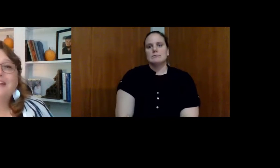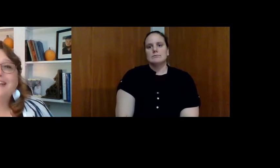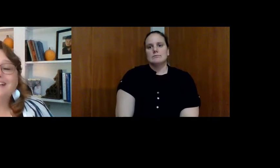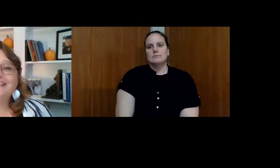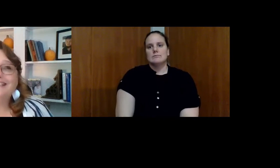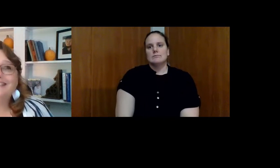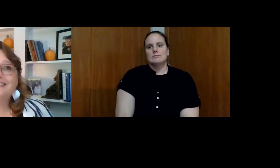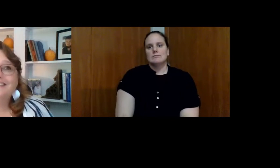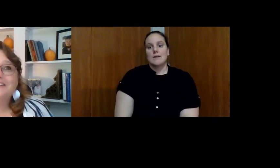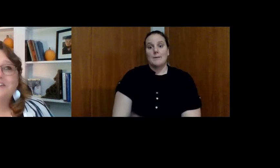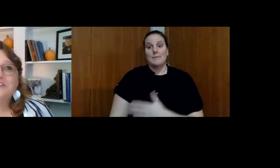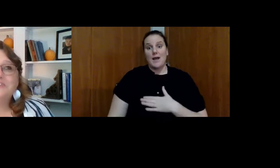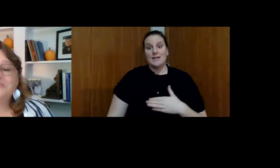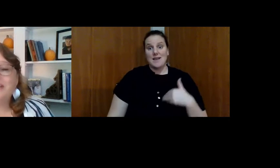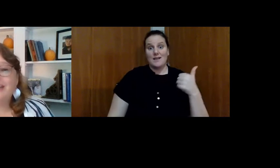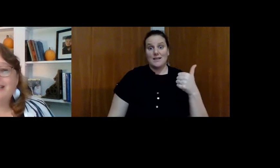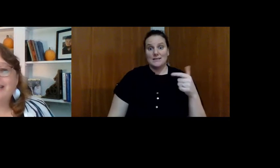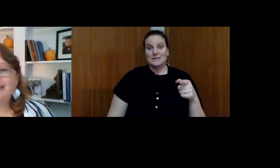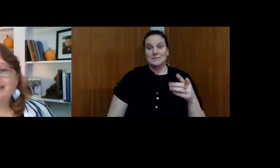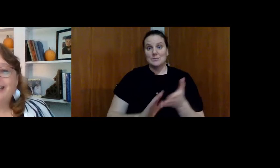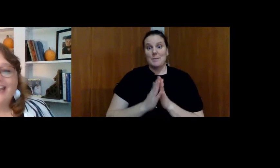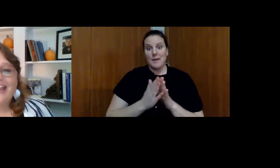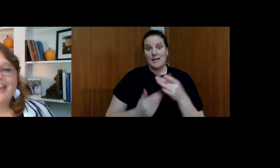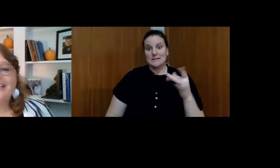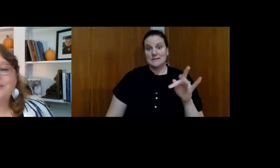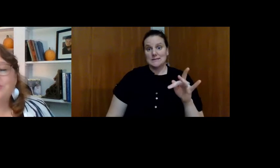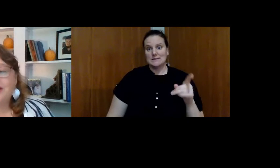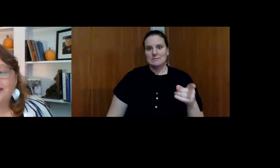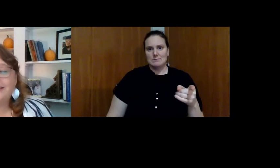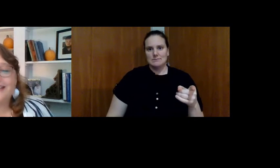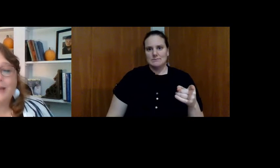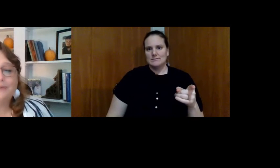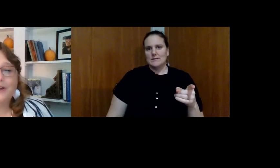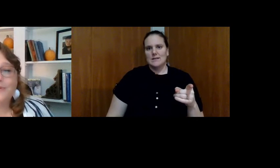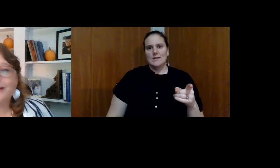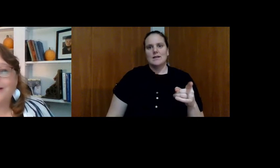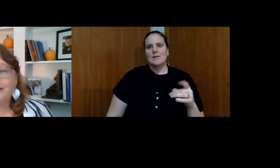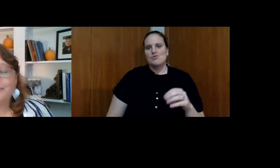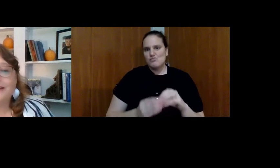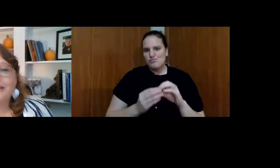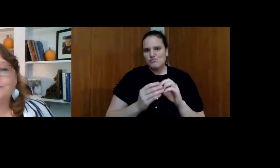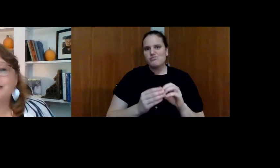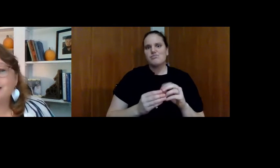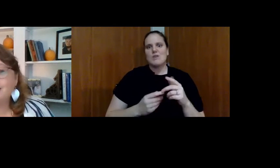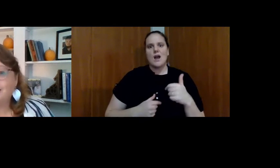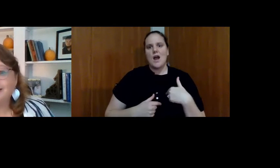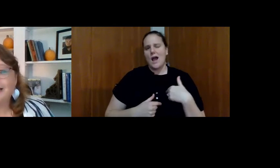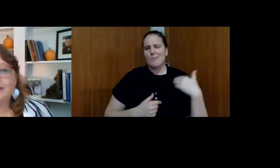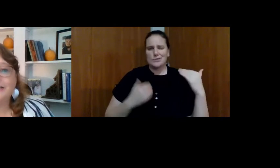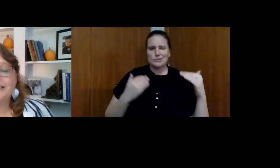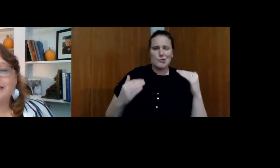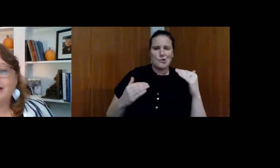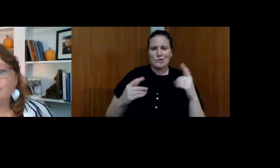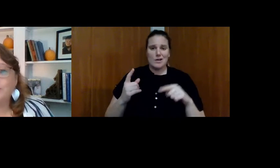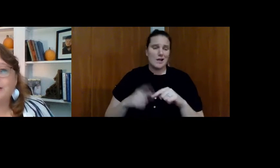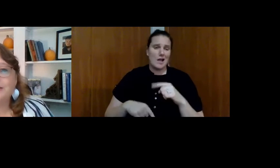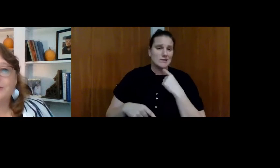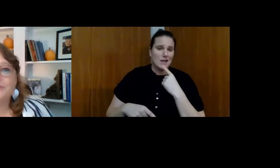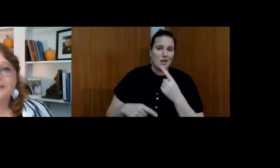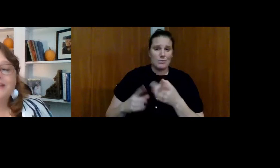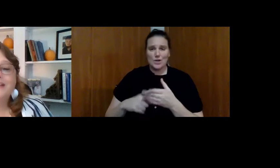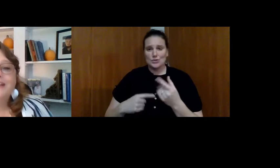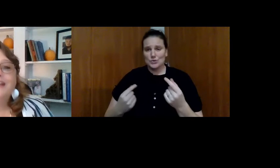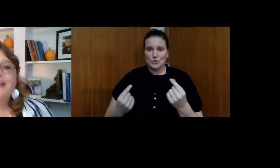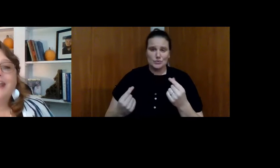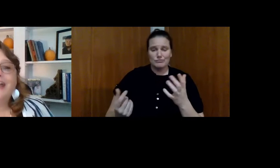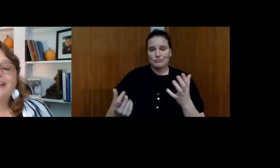When my youngest turned 18 and he just kept going on about he was an adult and I couldn't tell him what to